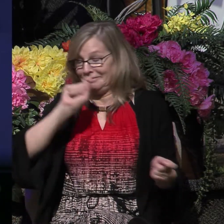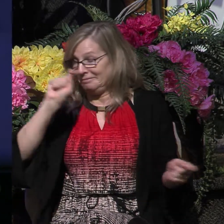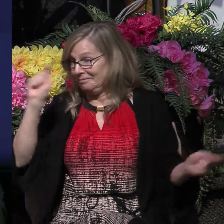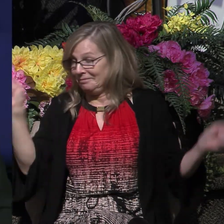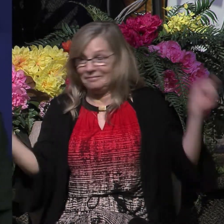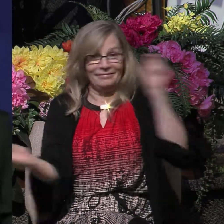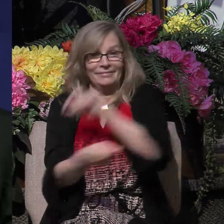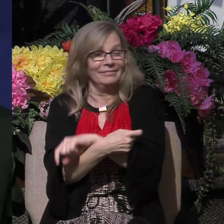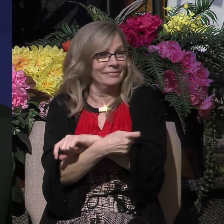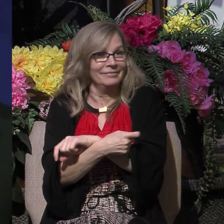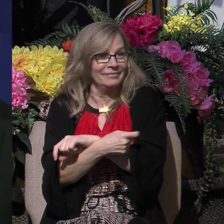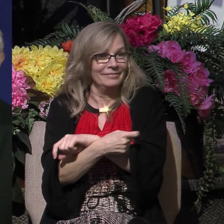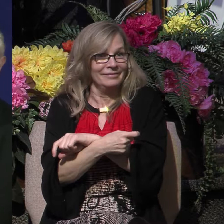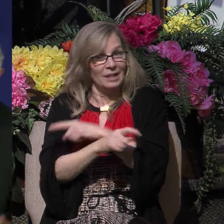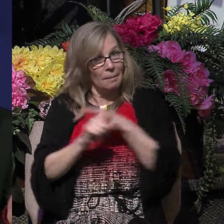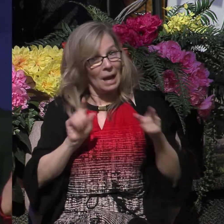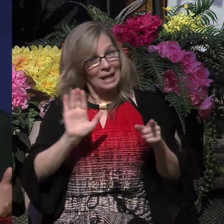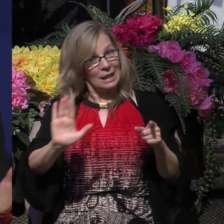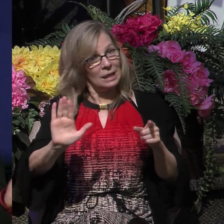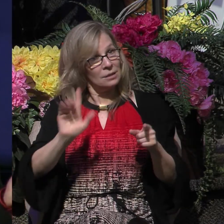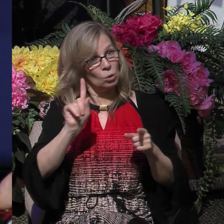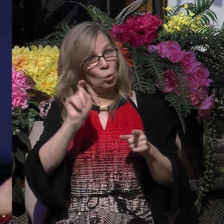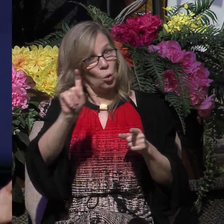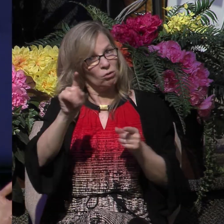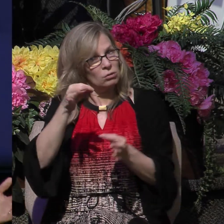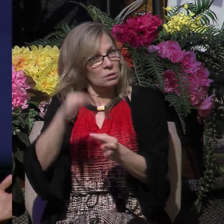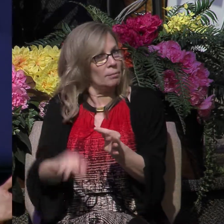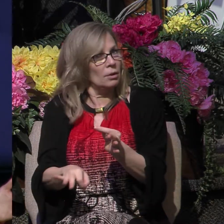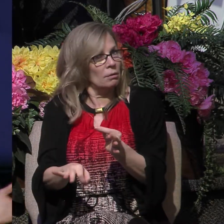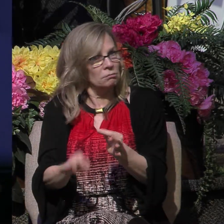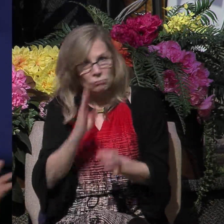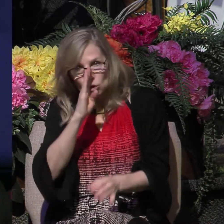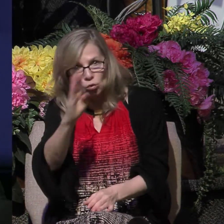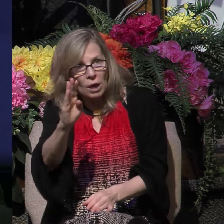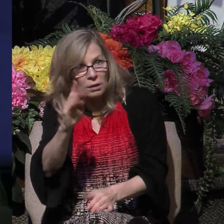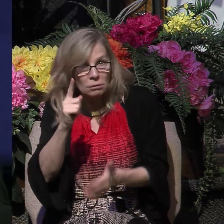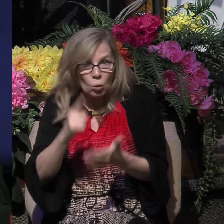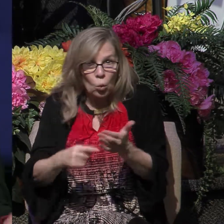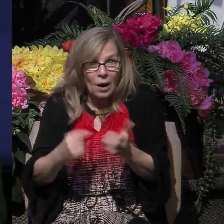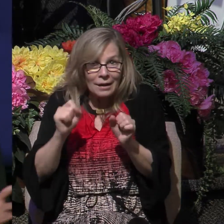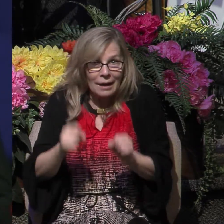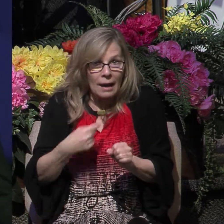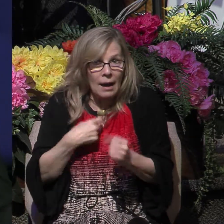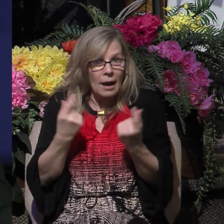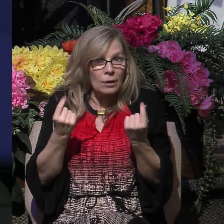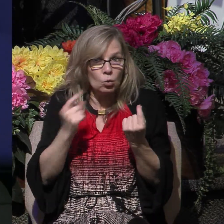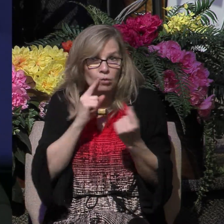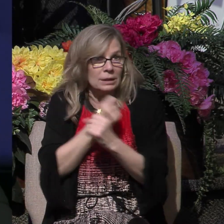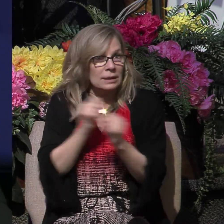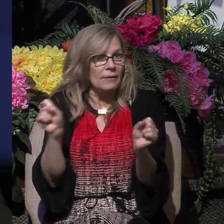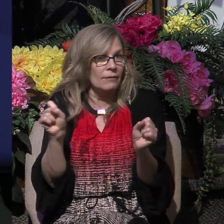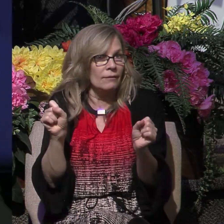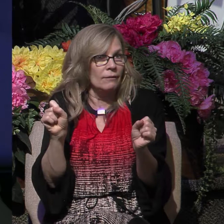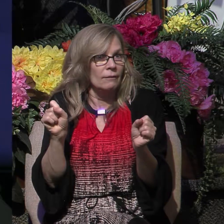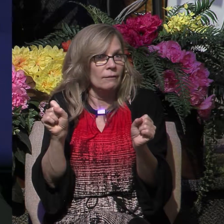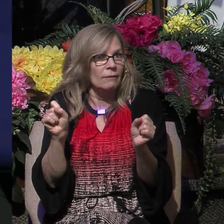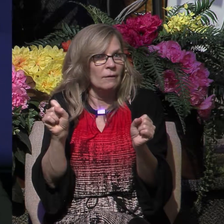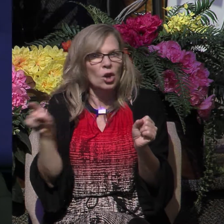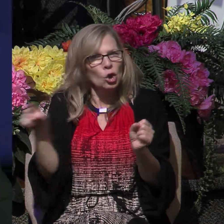really a rather simple question. It's a rather direct question. What must I do to be saved? And you would think that everyone who has ever